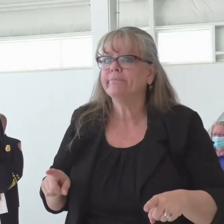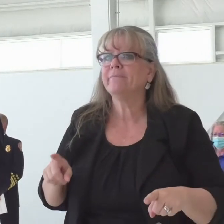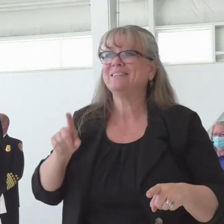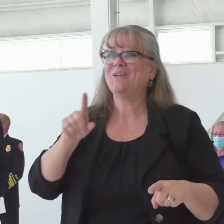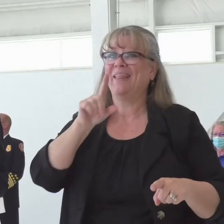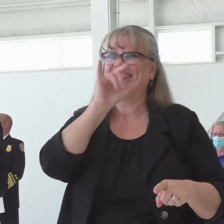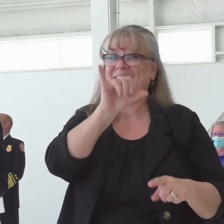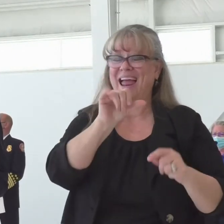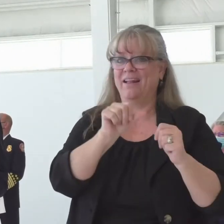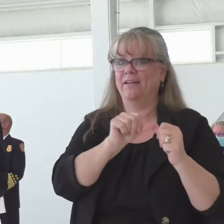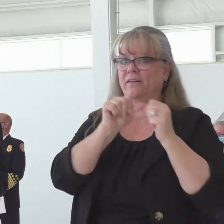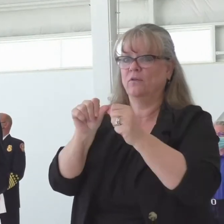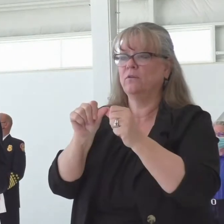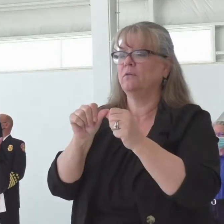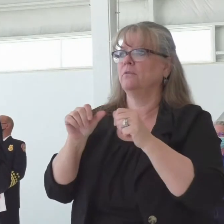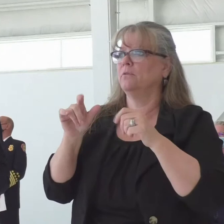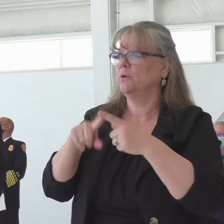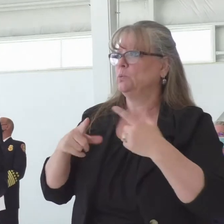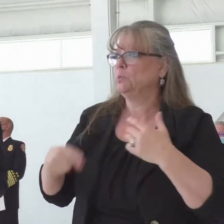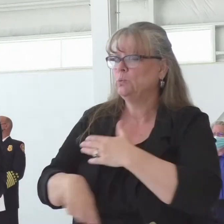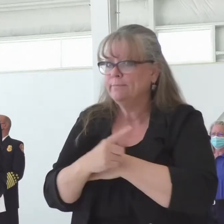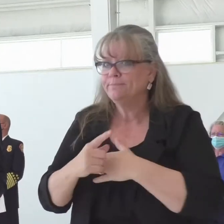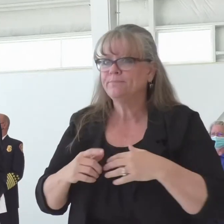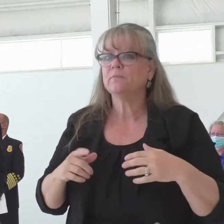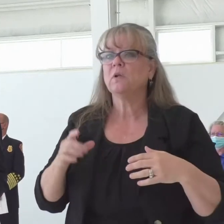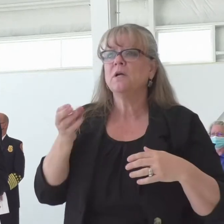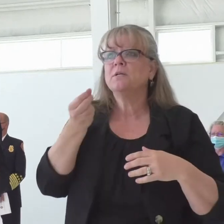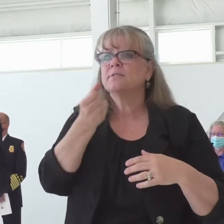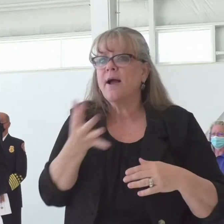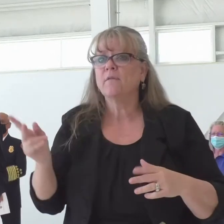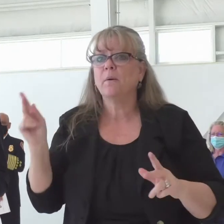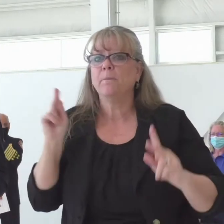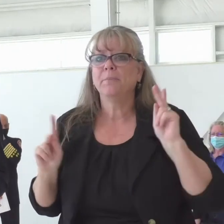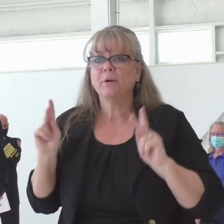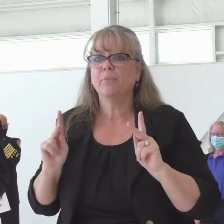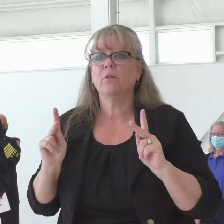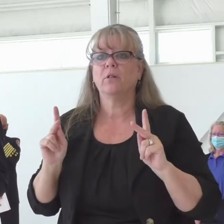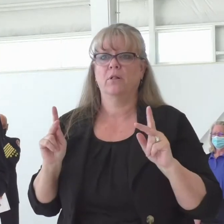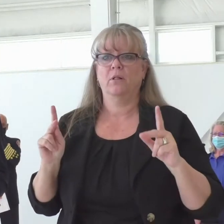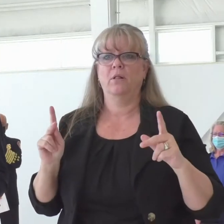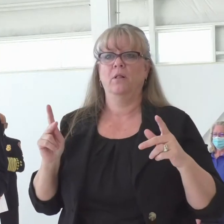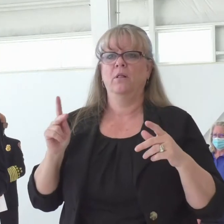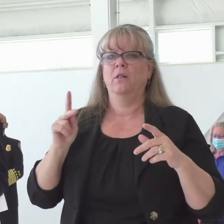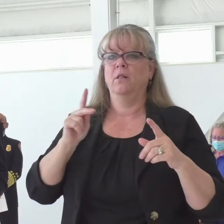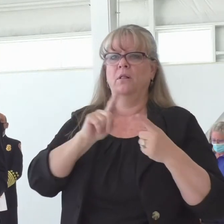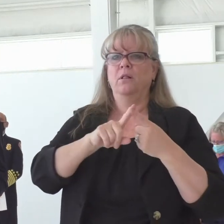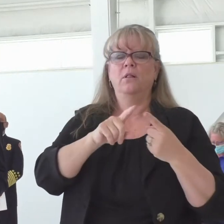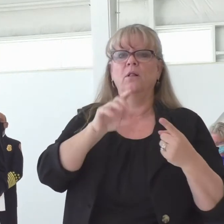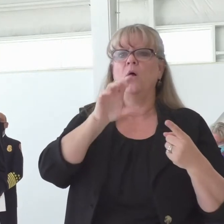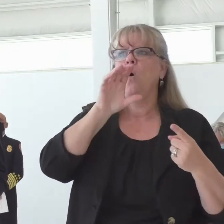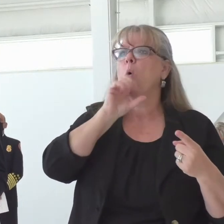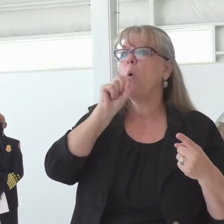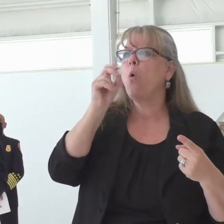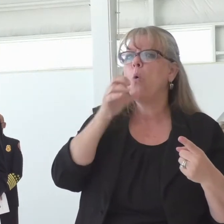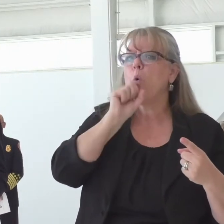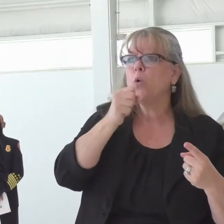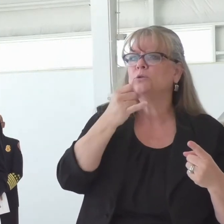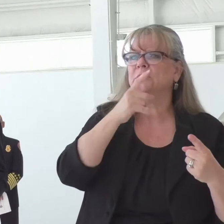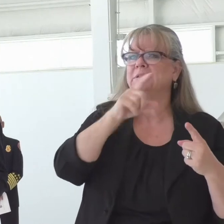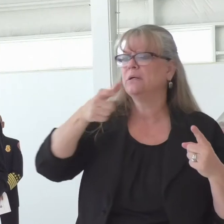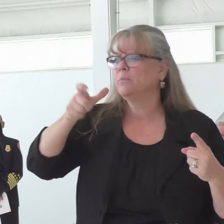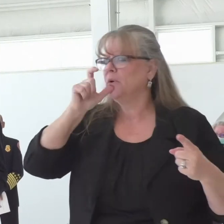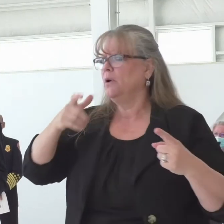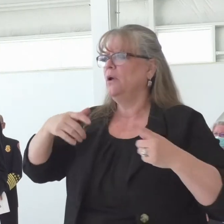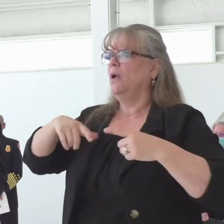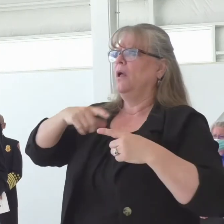A couple people, you know, had some orange juice afterwards. Maybe they were dehydrated or scared of needles, whatever it